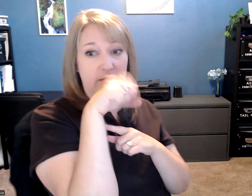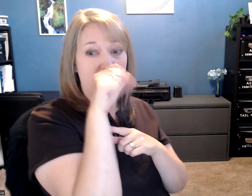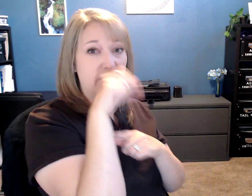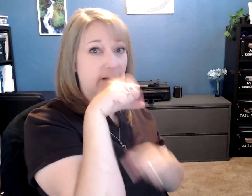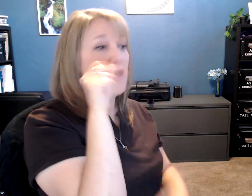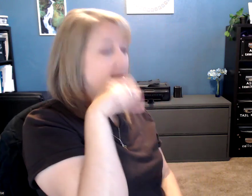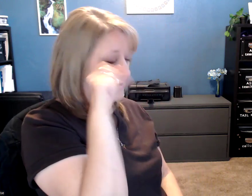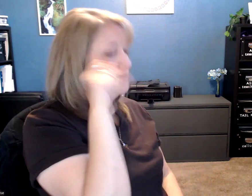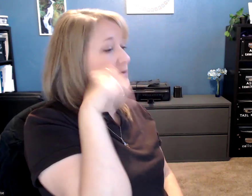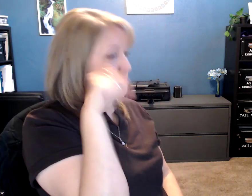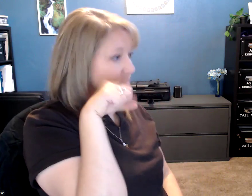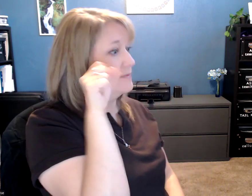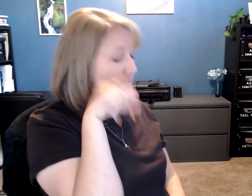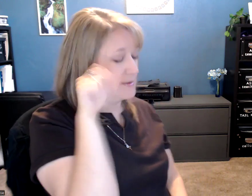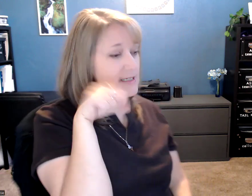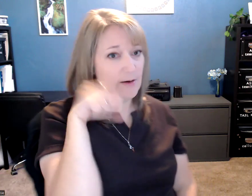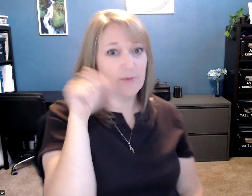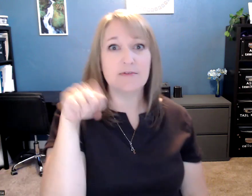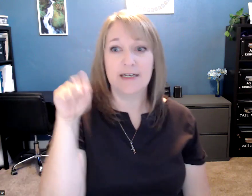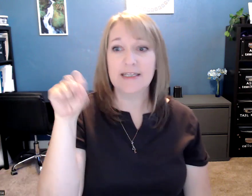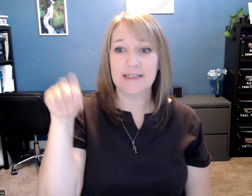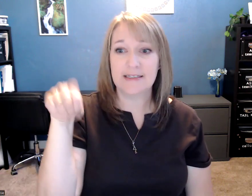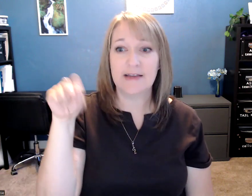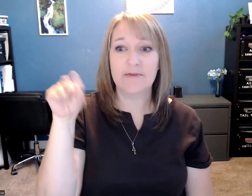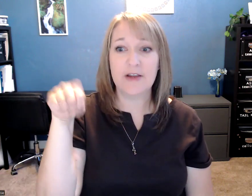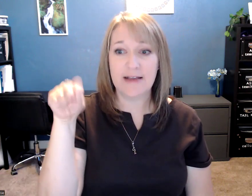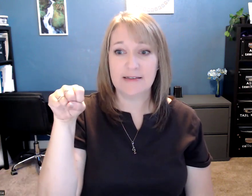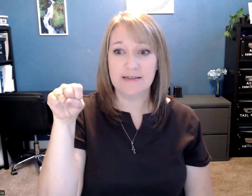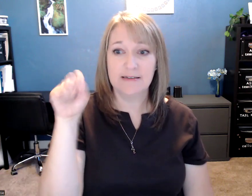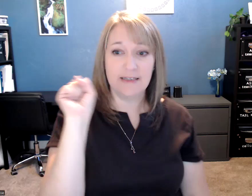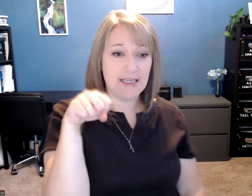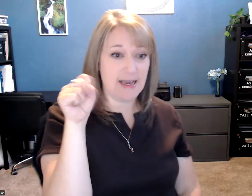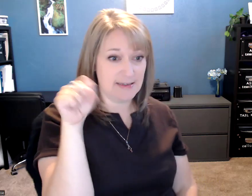you're nodding your head up and down, right? That's the sign for yes. Yes.